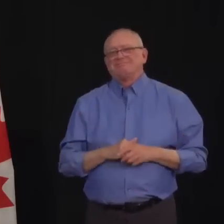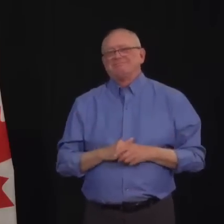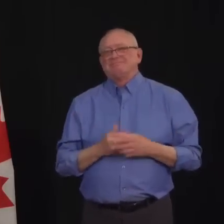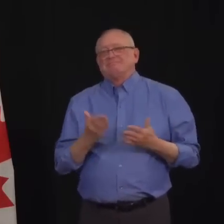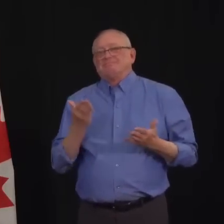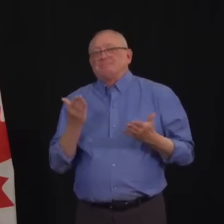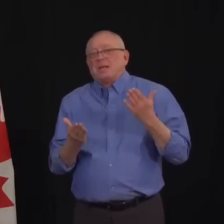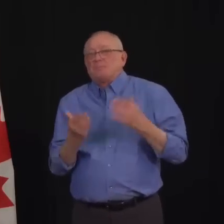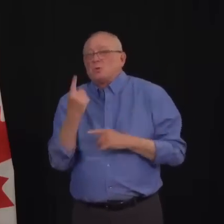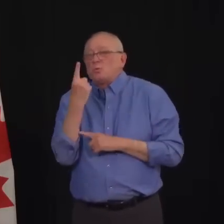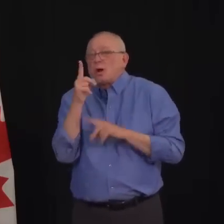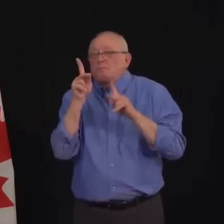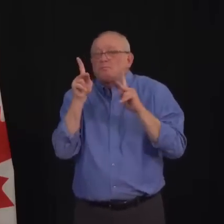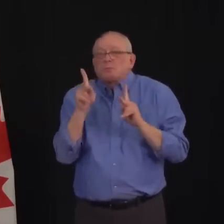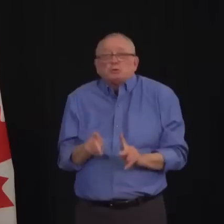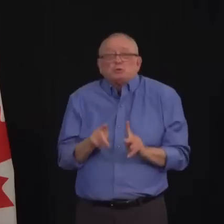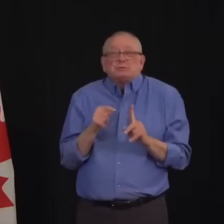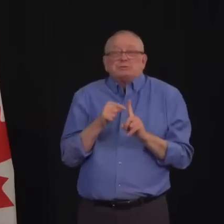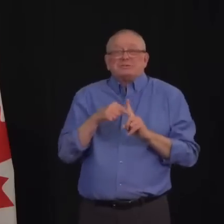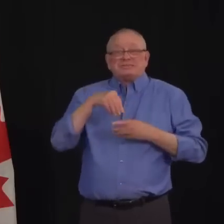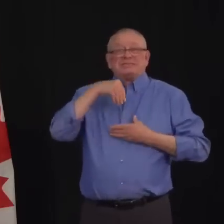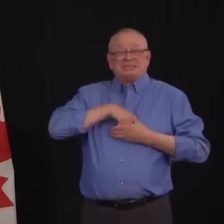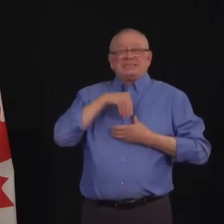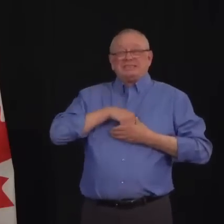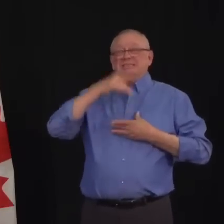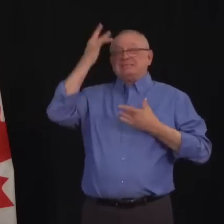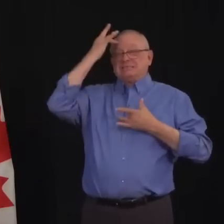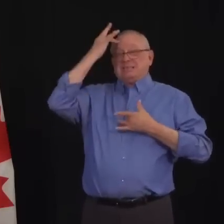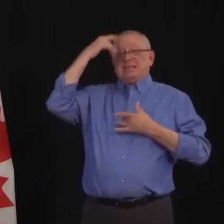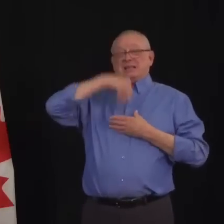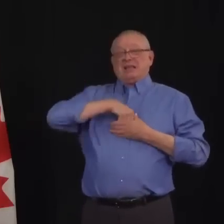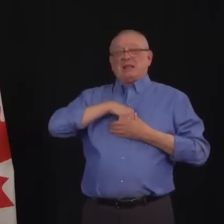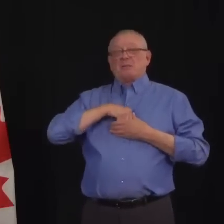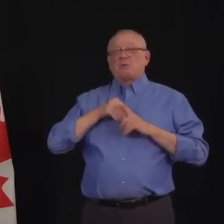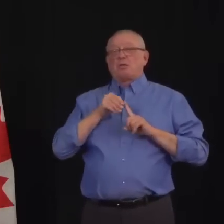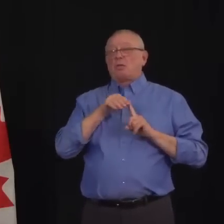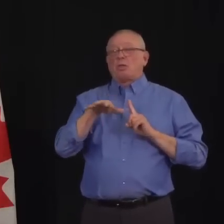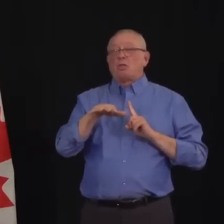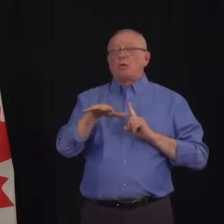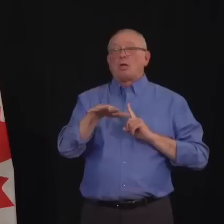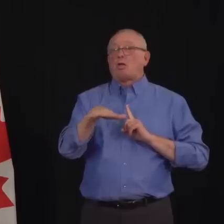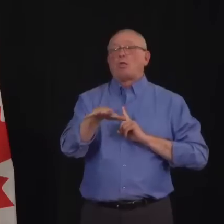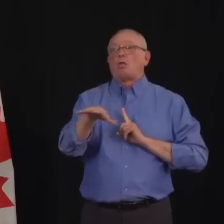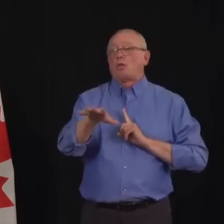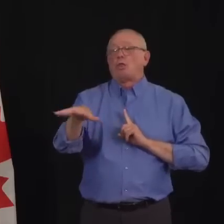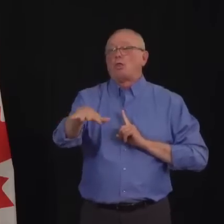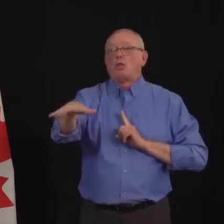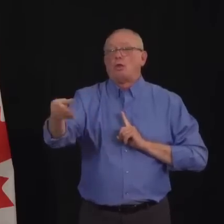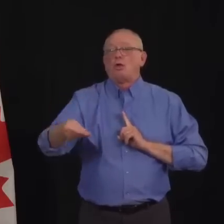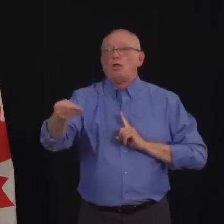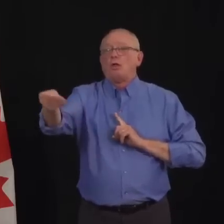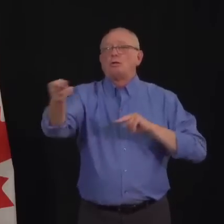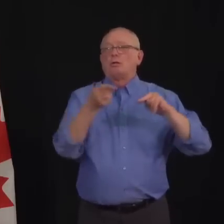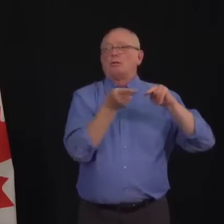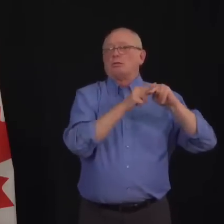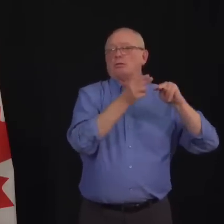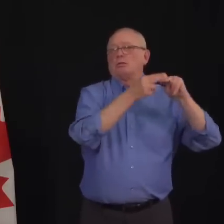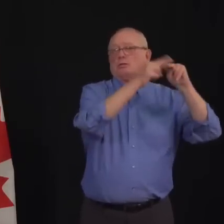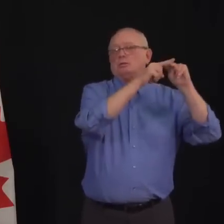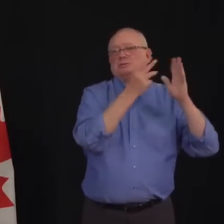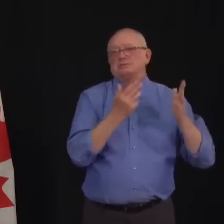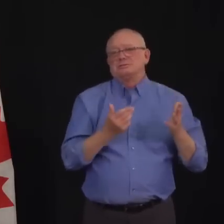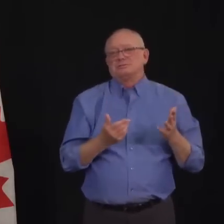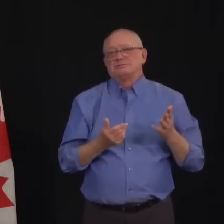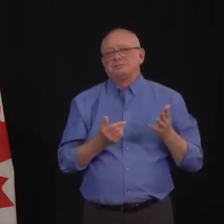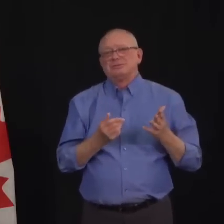spread to others and that's continued on. We are, again, making sure that we're putting measures in place to stop